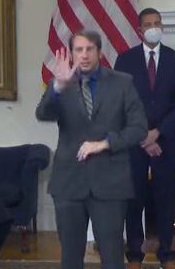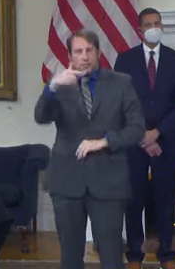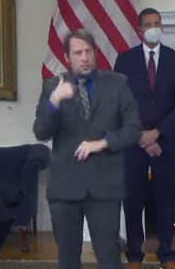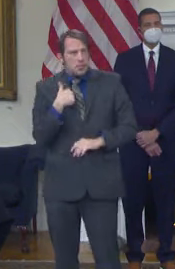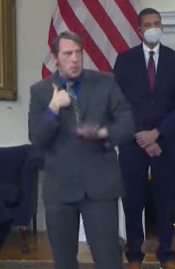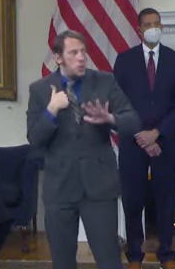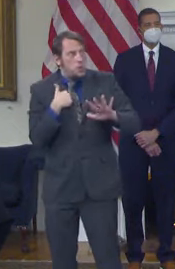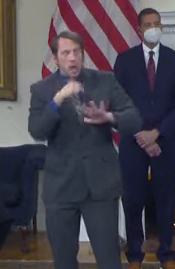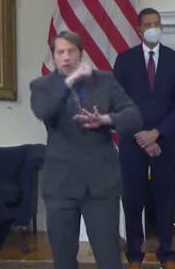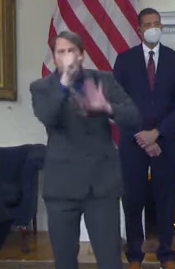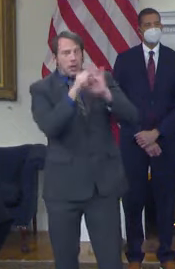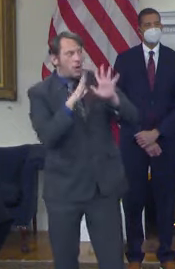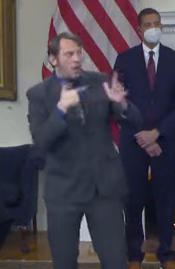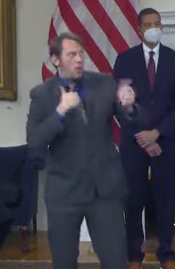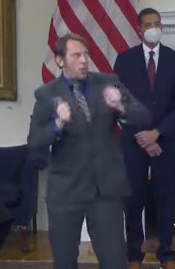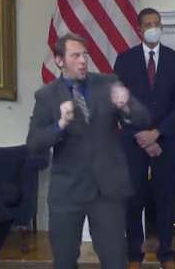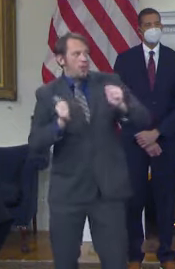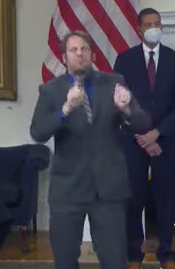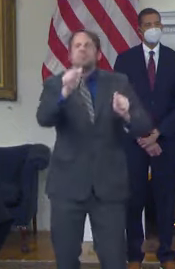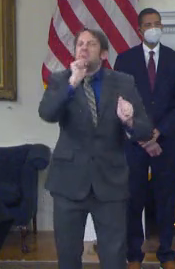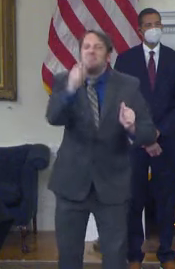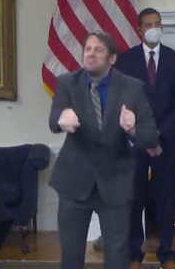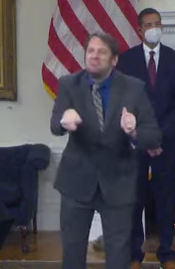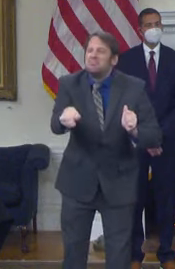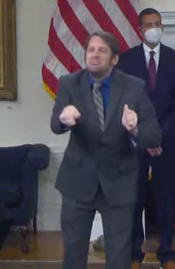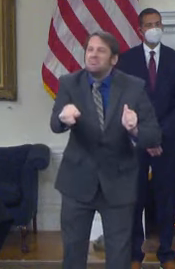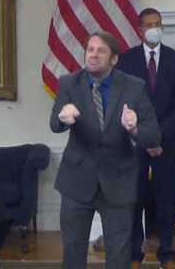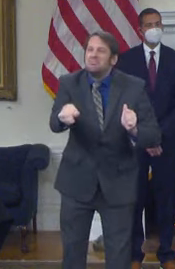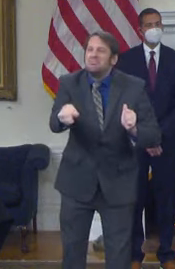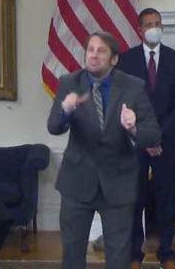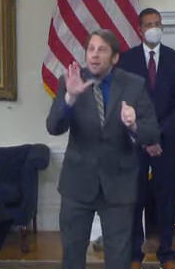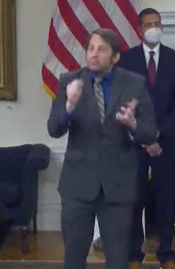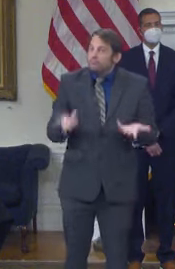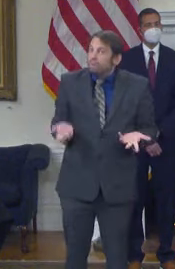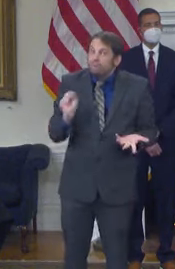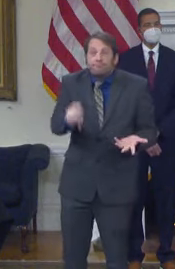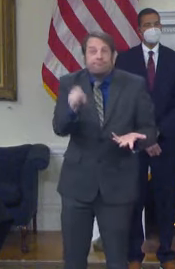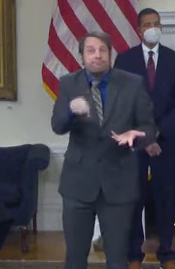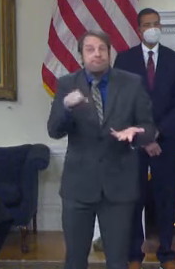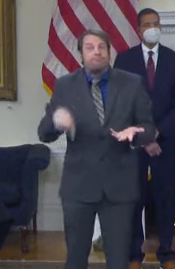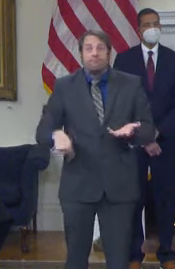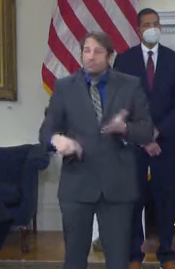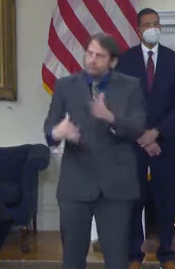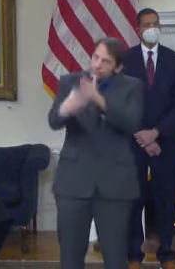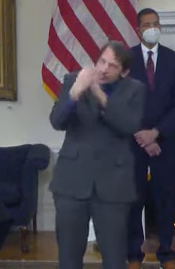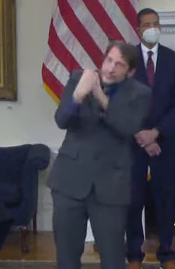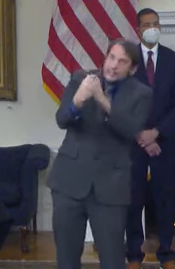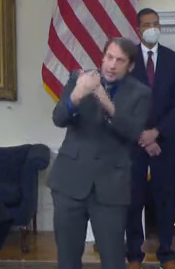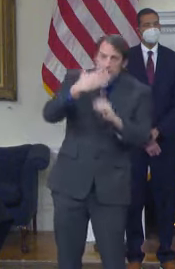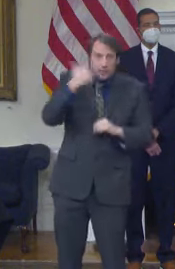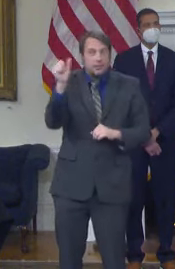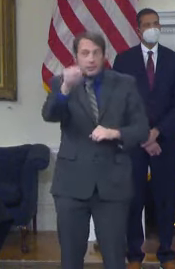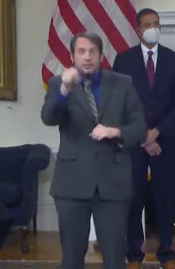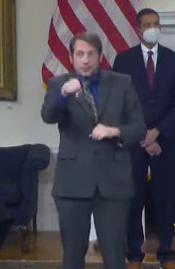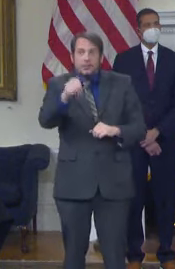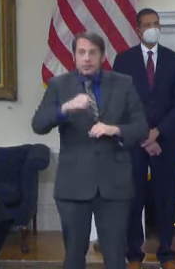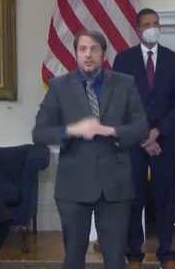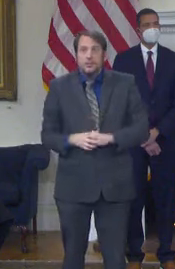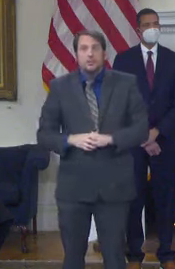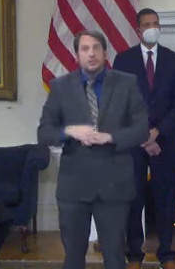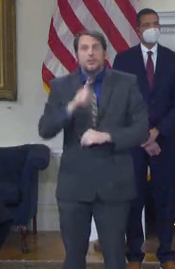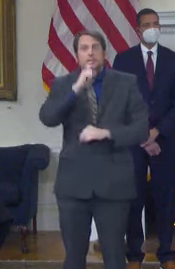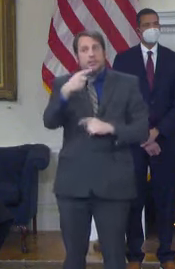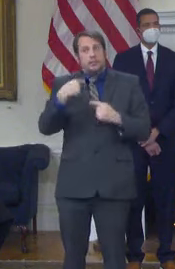places in America to live, and we have so many great things going for us, we continue to lose many of our best citizens.